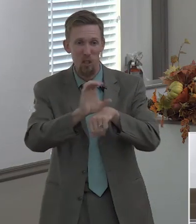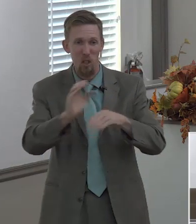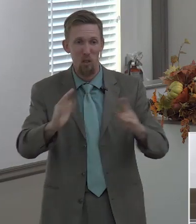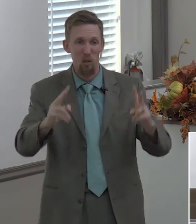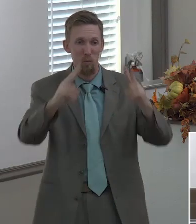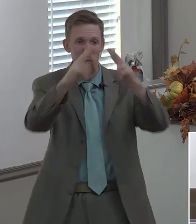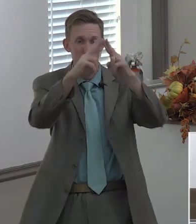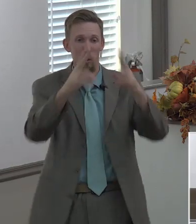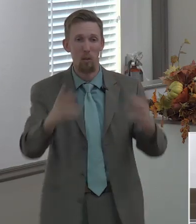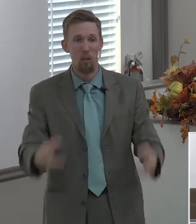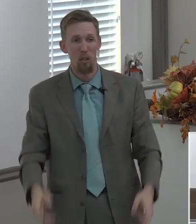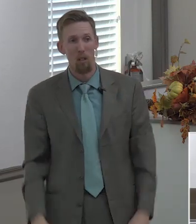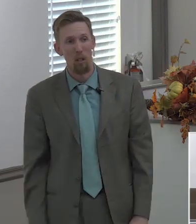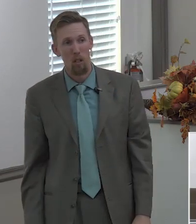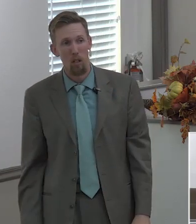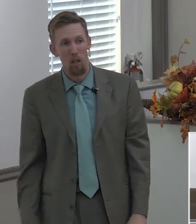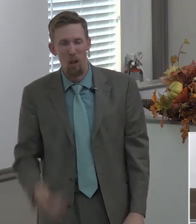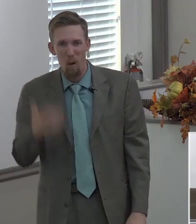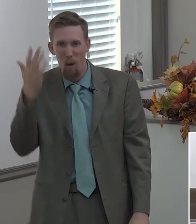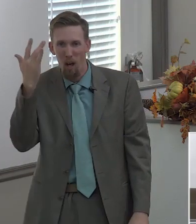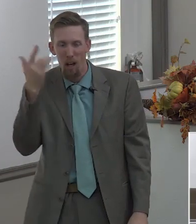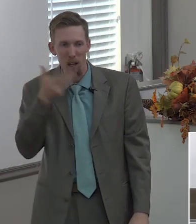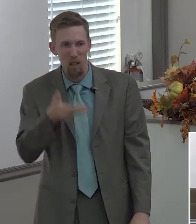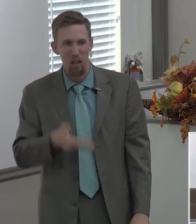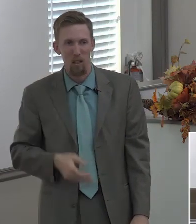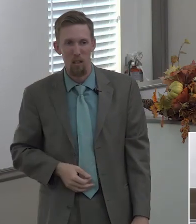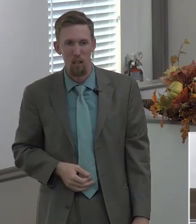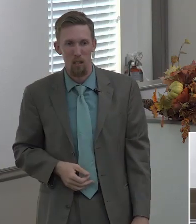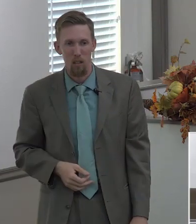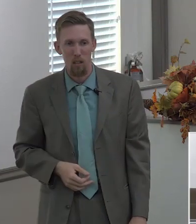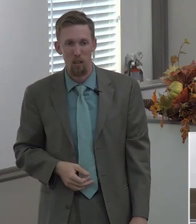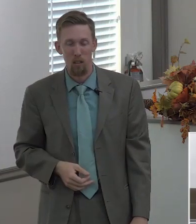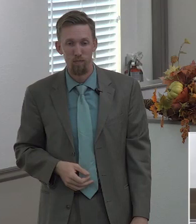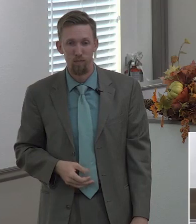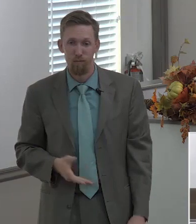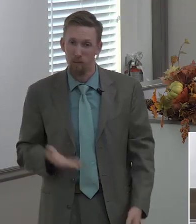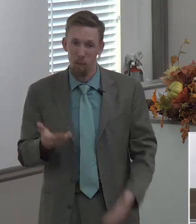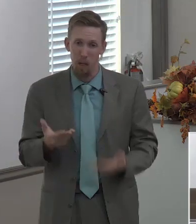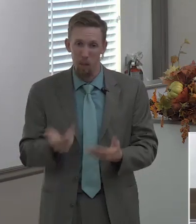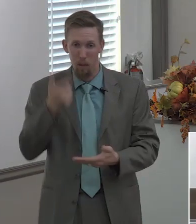is because somewhere along the line the vision died